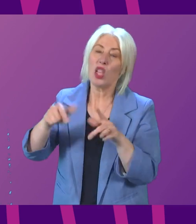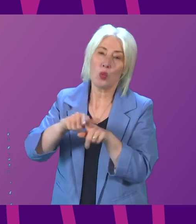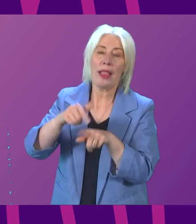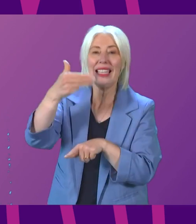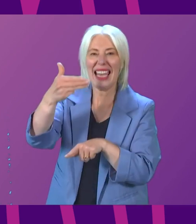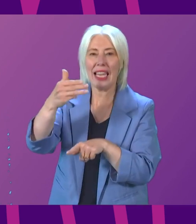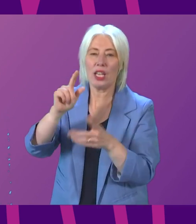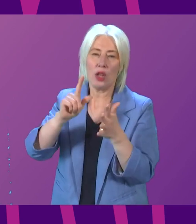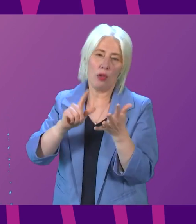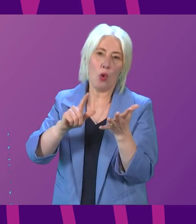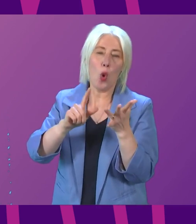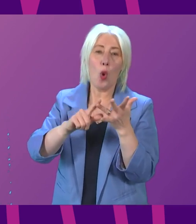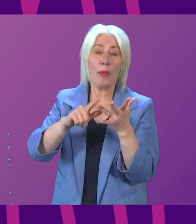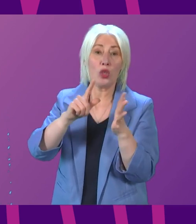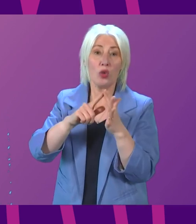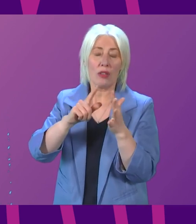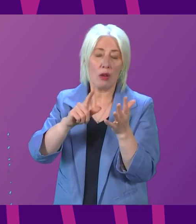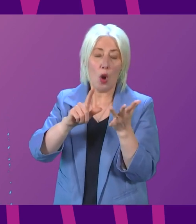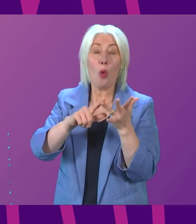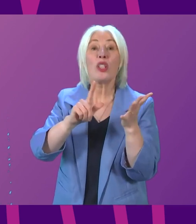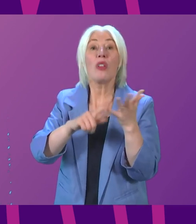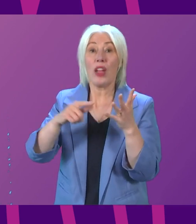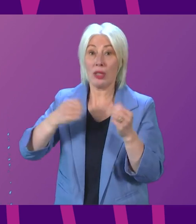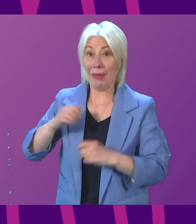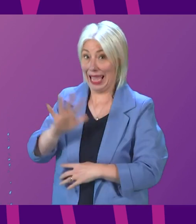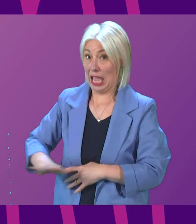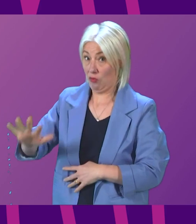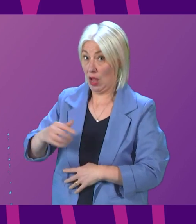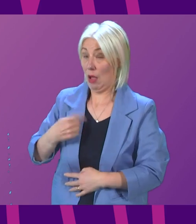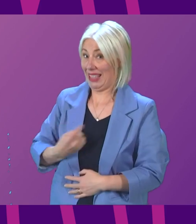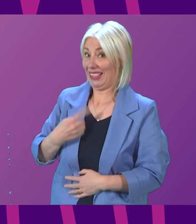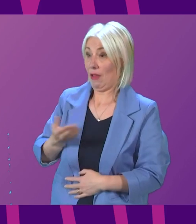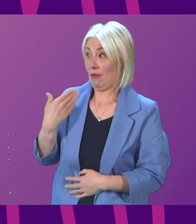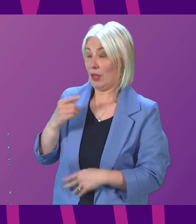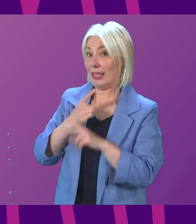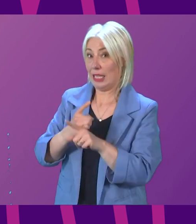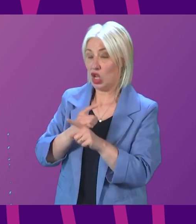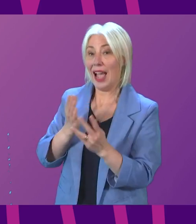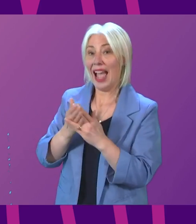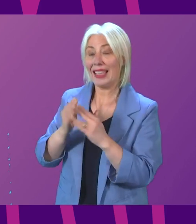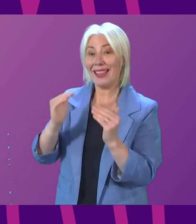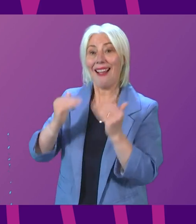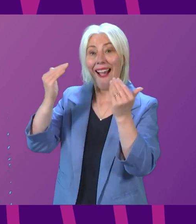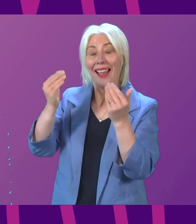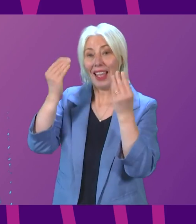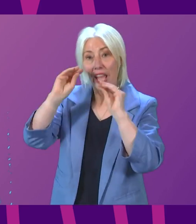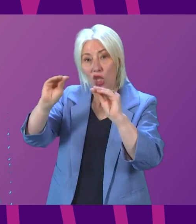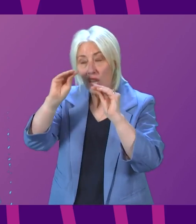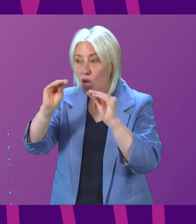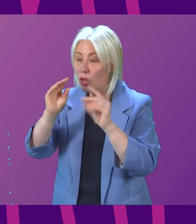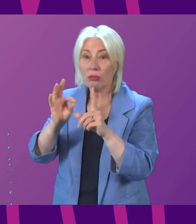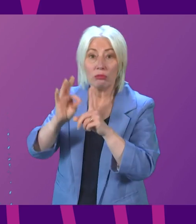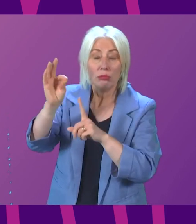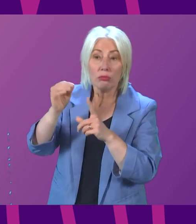in my constituency of Glasgow Kelvin. And as a former teacher, access to higher education and increasing opportunities